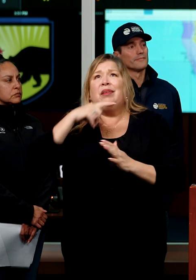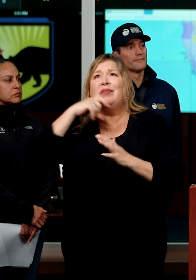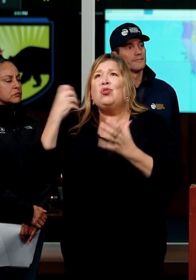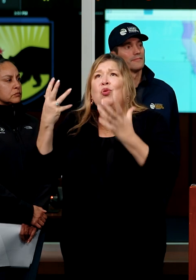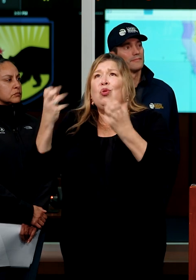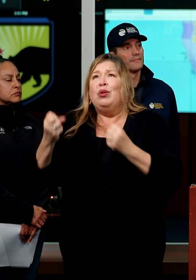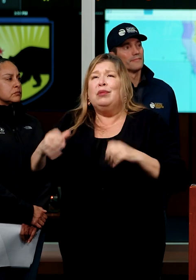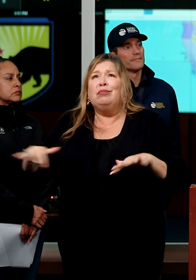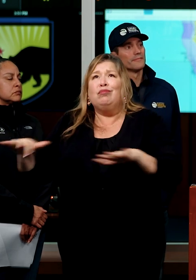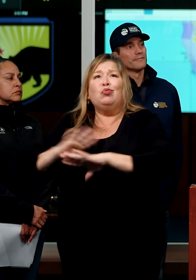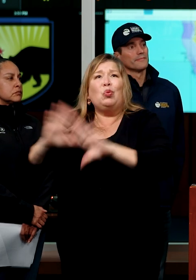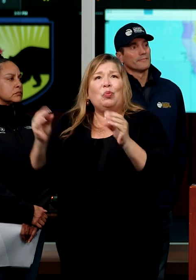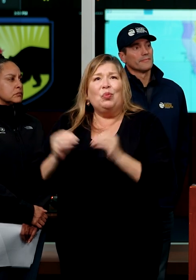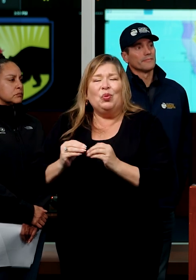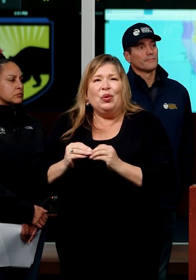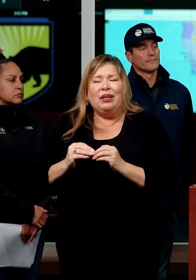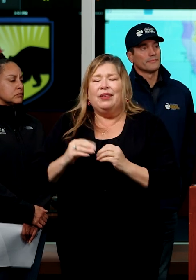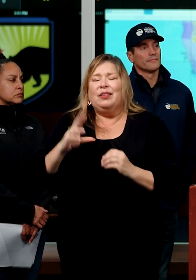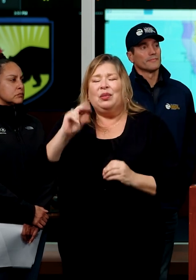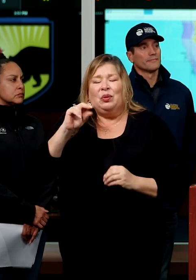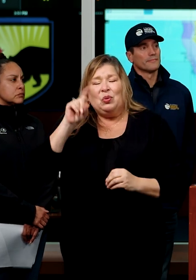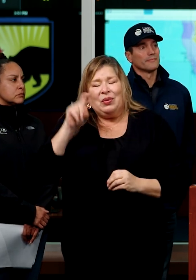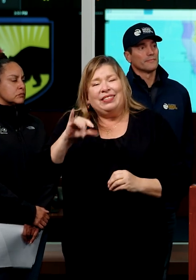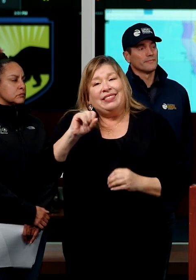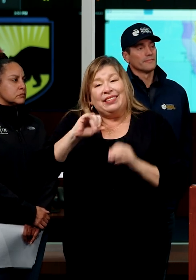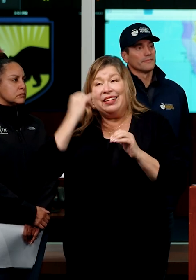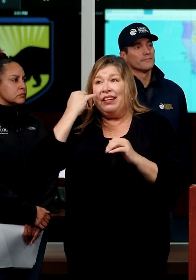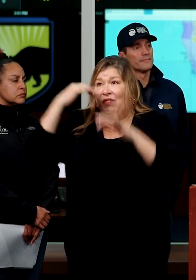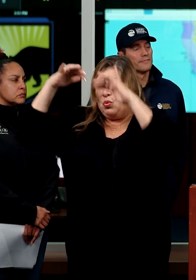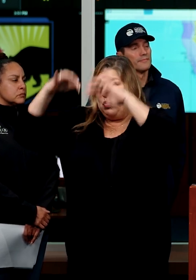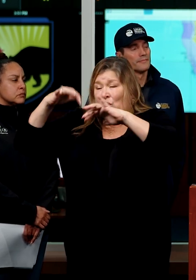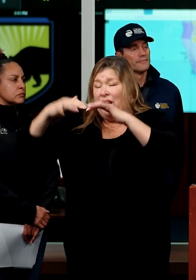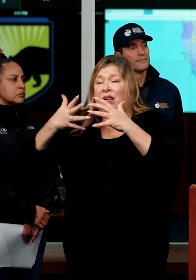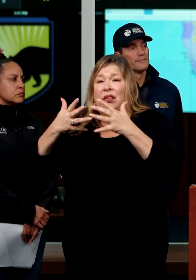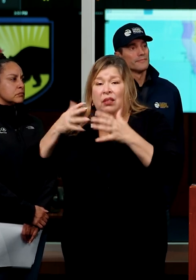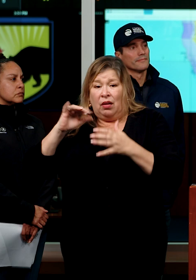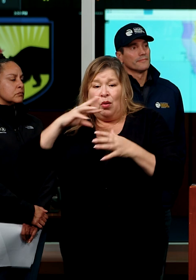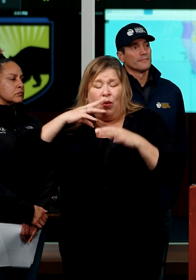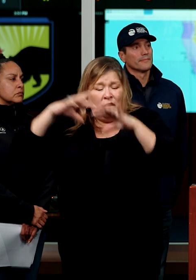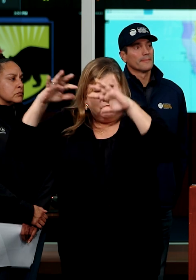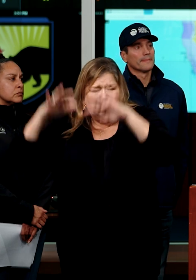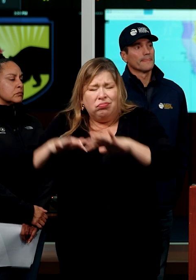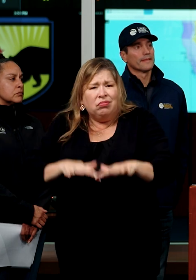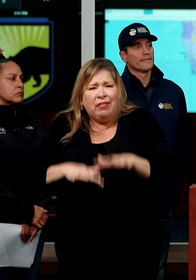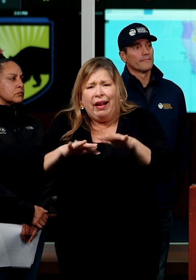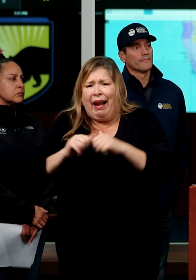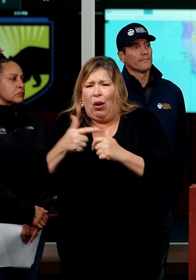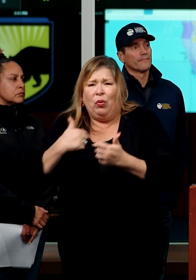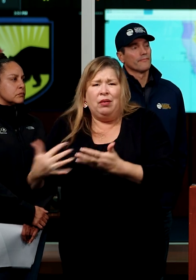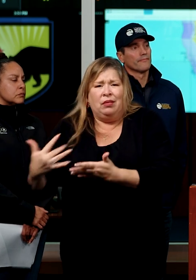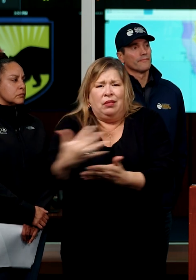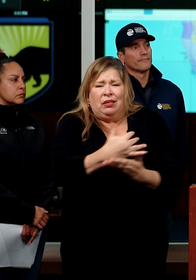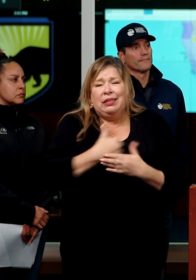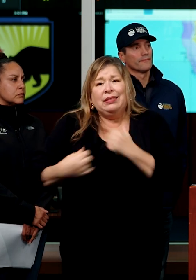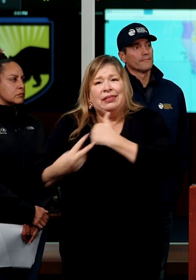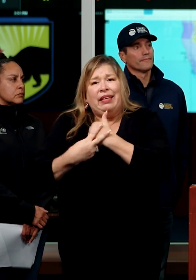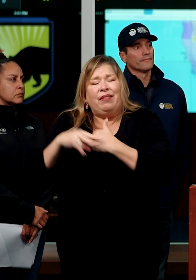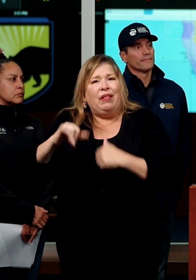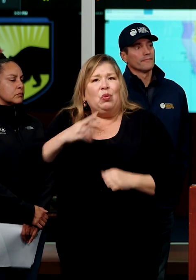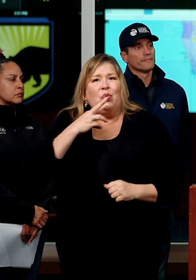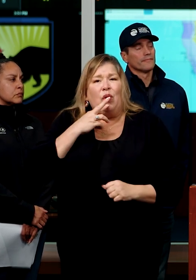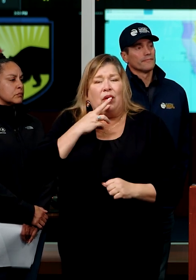With these storms, how can we capture more of these flood waters? With these storms and a deeper understanding